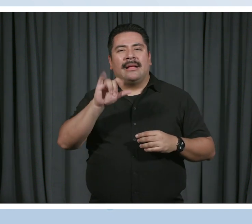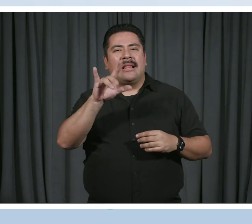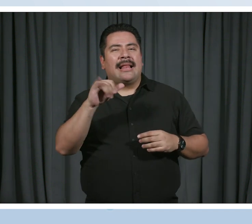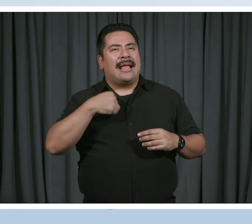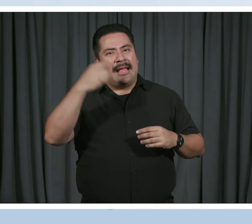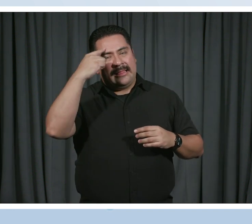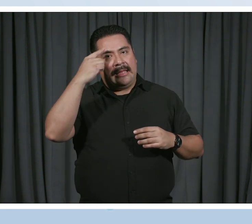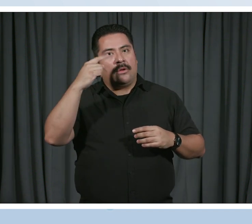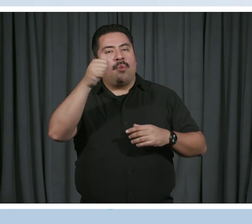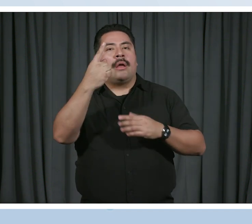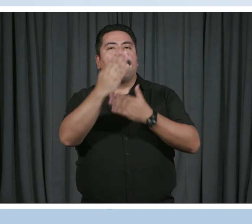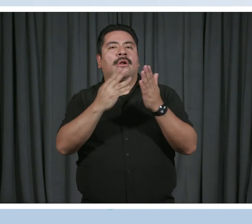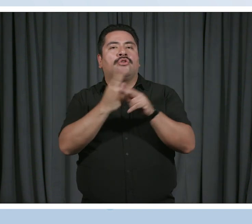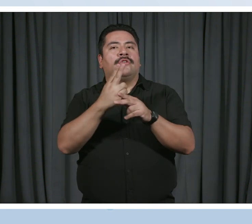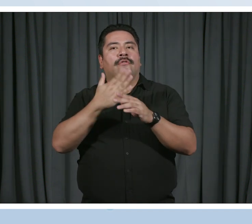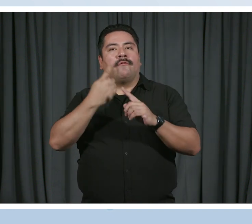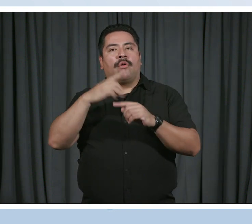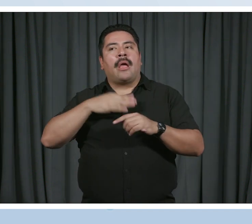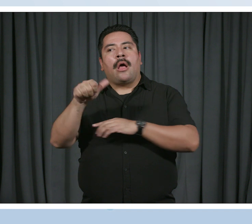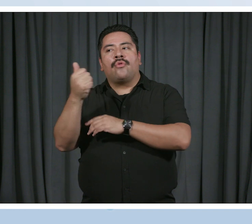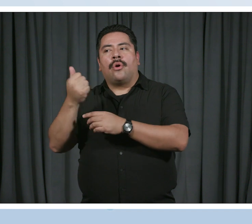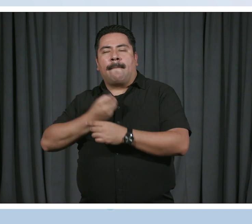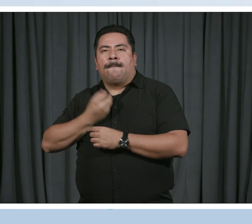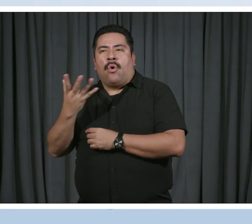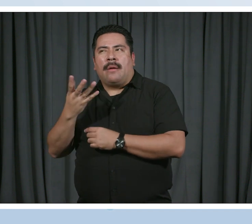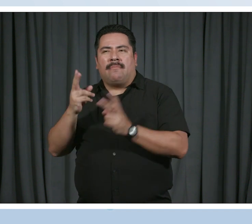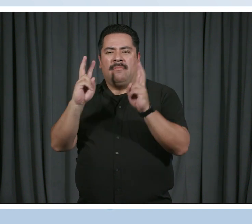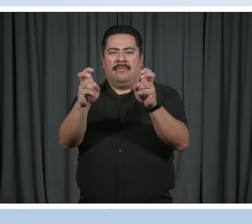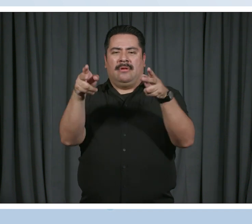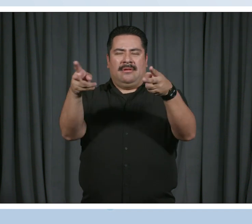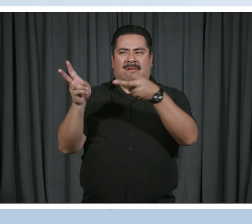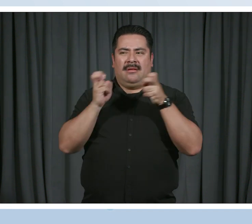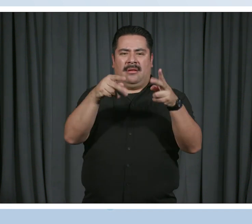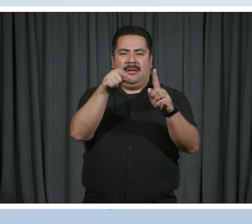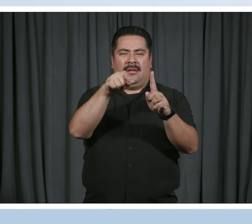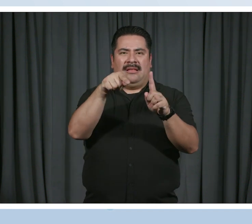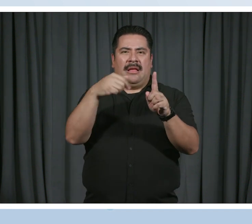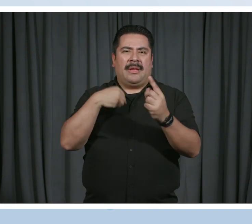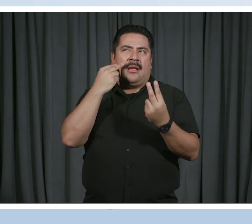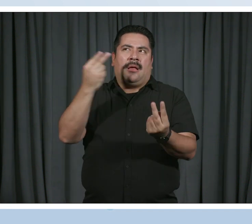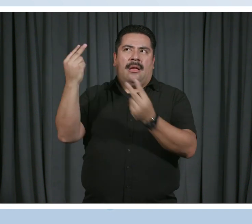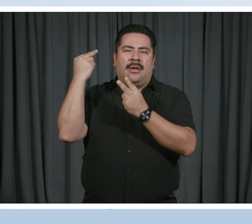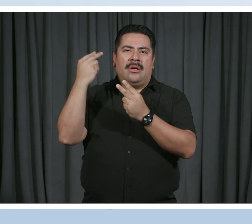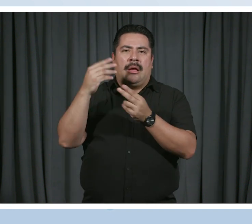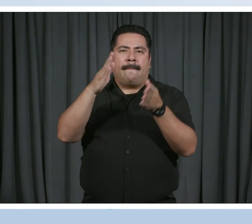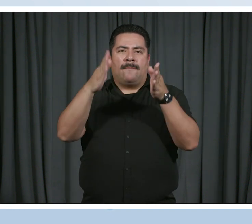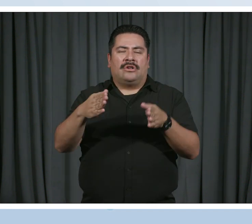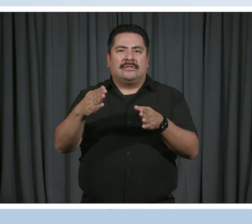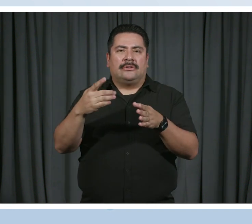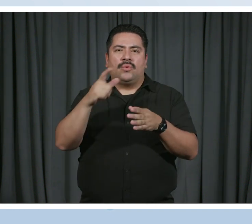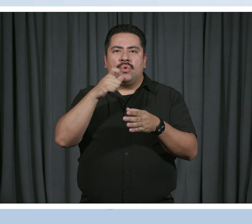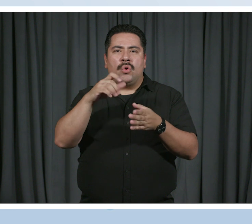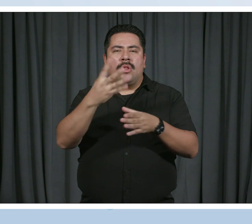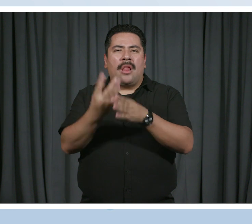was used from my other poem, because it was actually a reflection of someone I had lost who passed